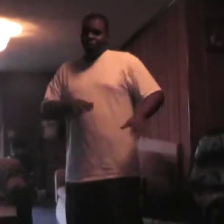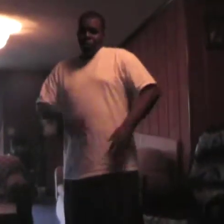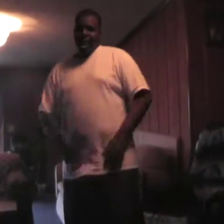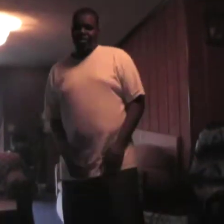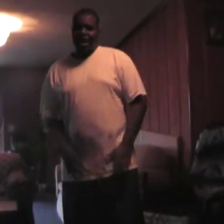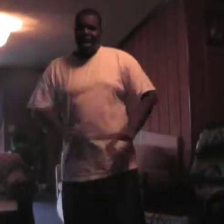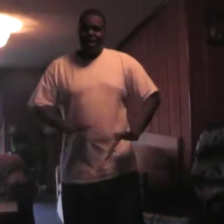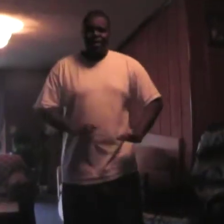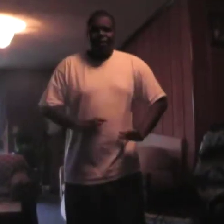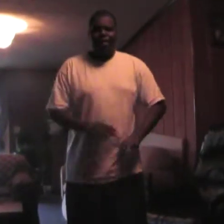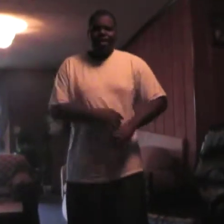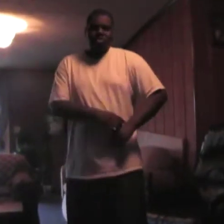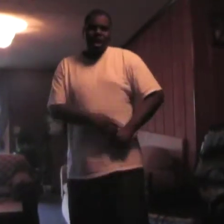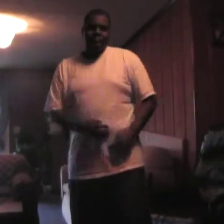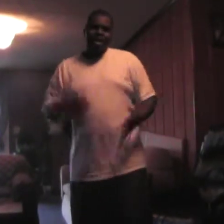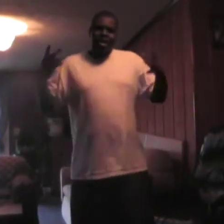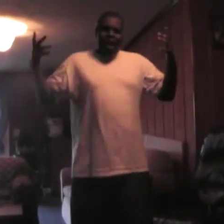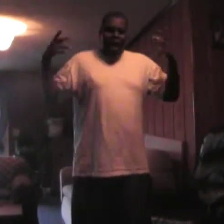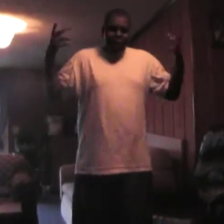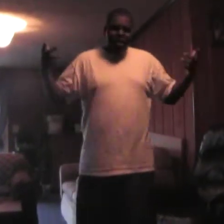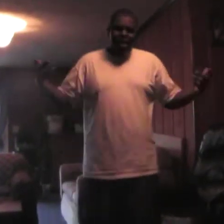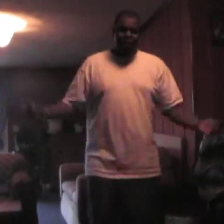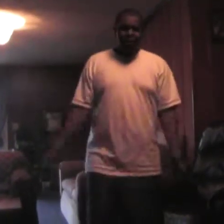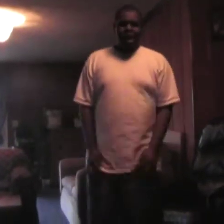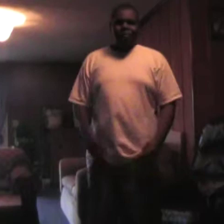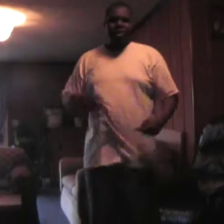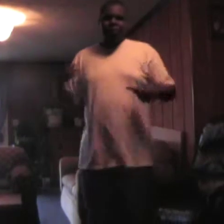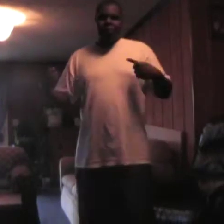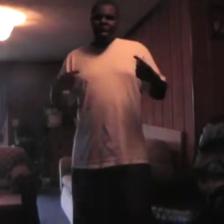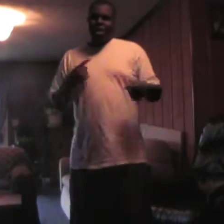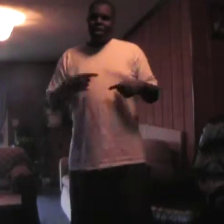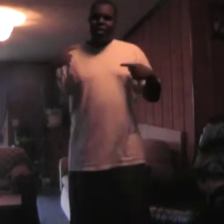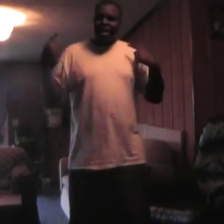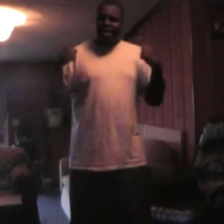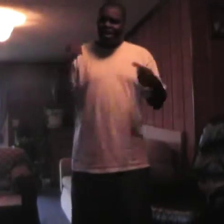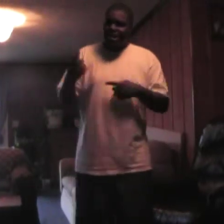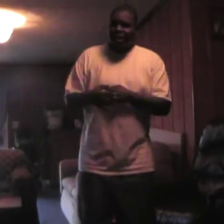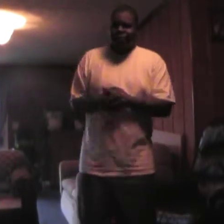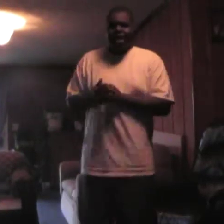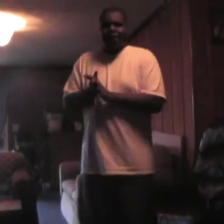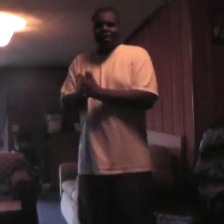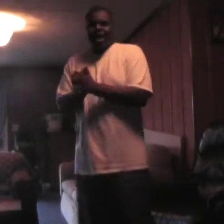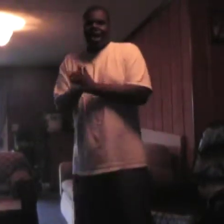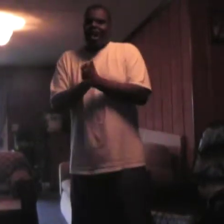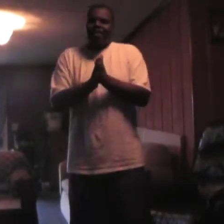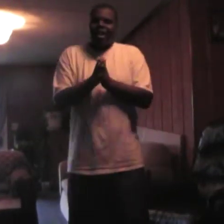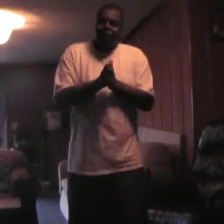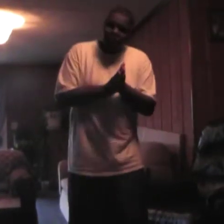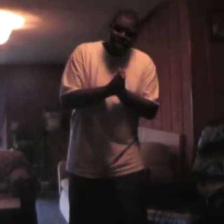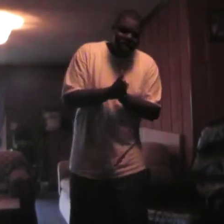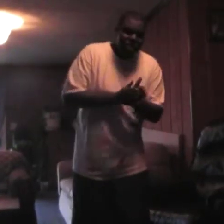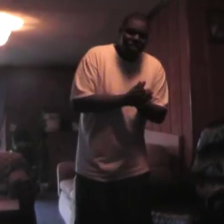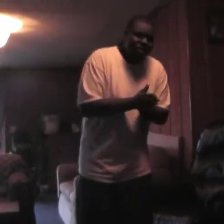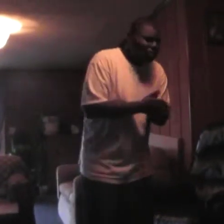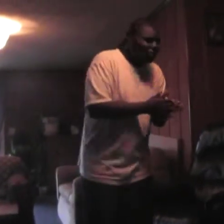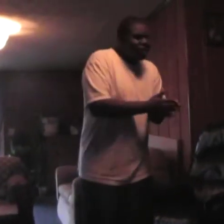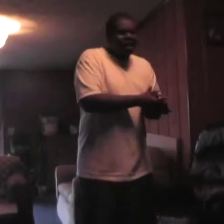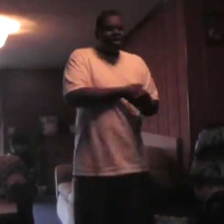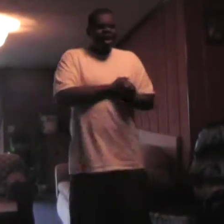you do raps, I let the money drop. Cause I make it rain, meant the brain go insane. Matter of fact, I'm like a beast that you do's can't